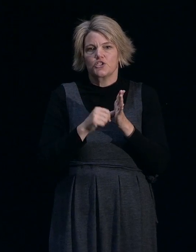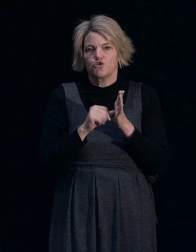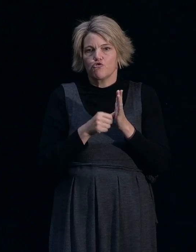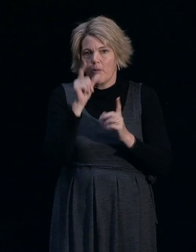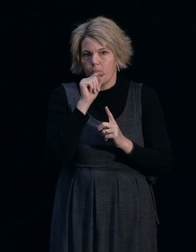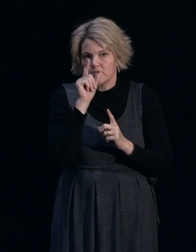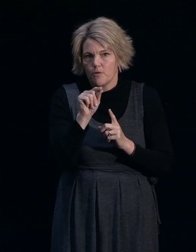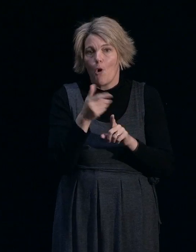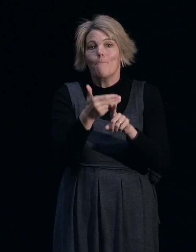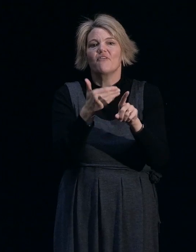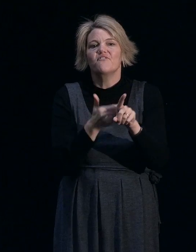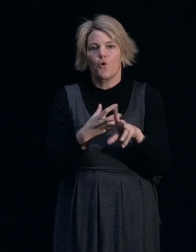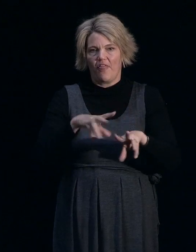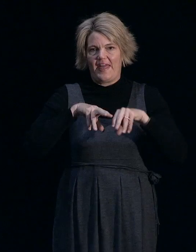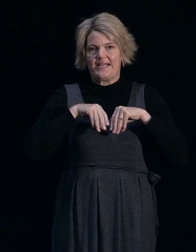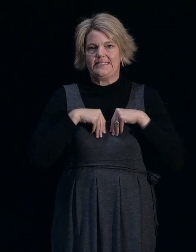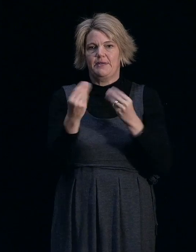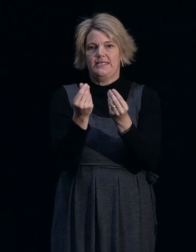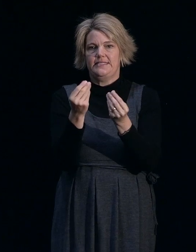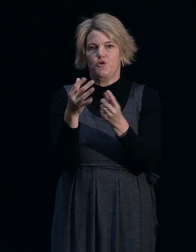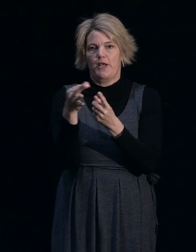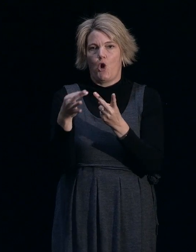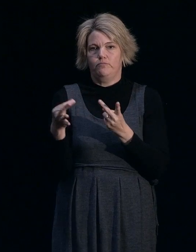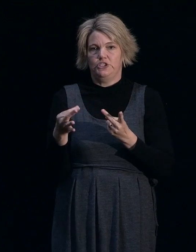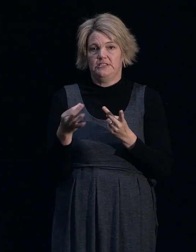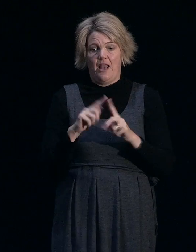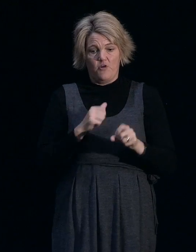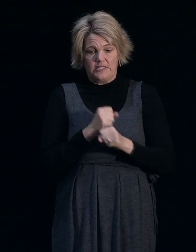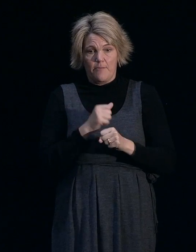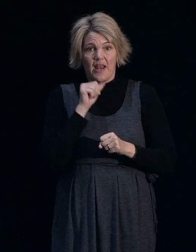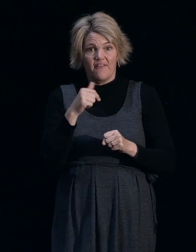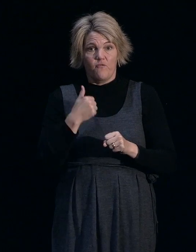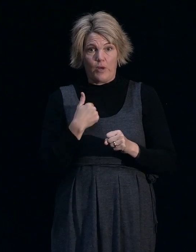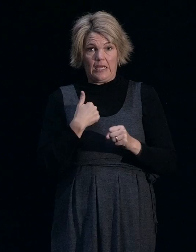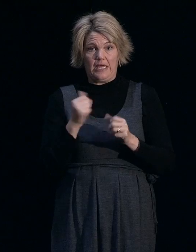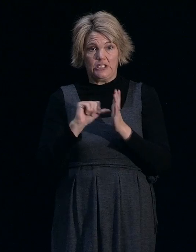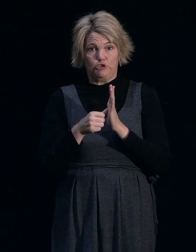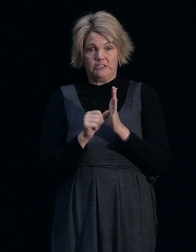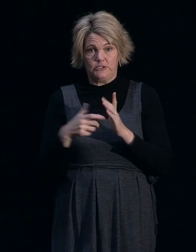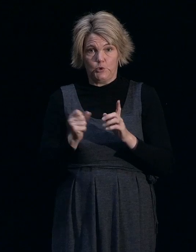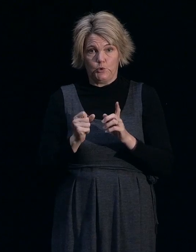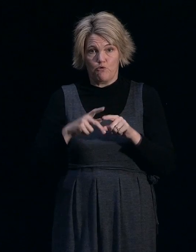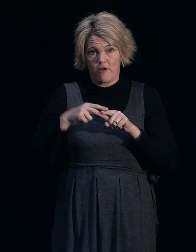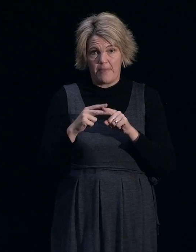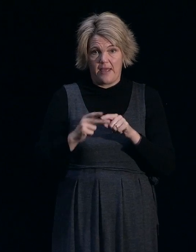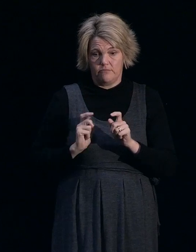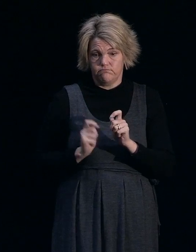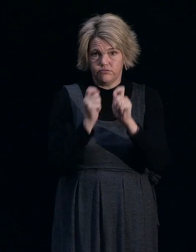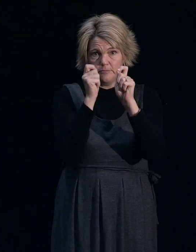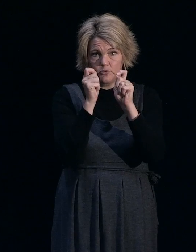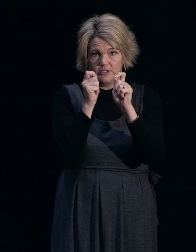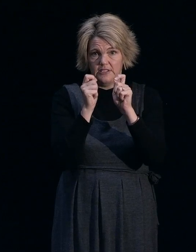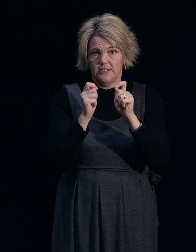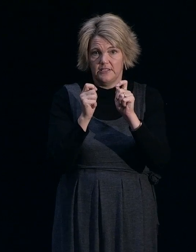a settlement option. So if we undertake the repair or rebuild, we may be undertaking it in a way that we are